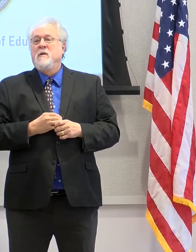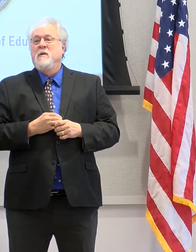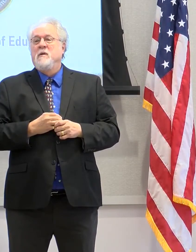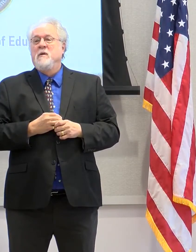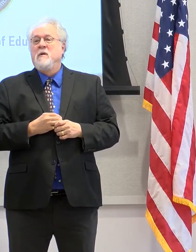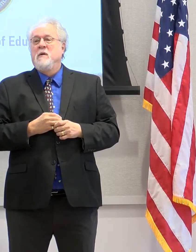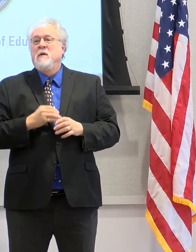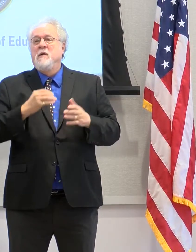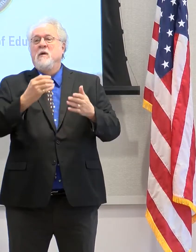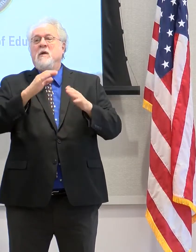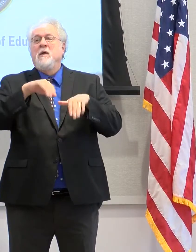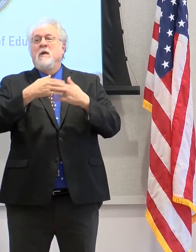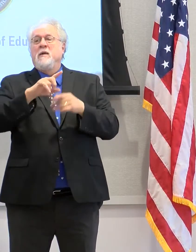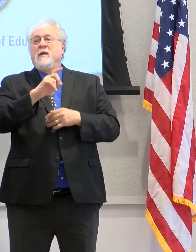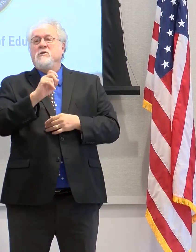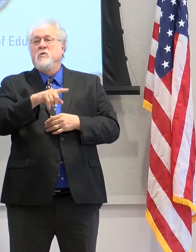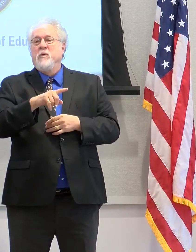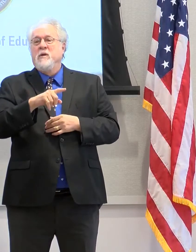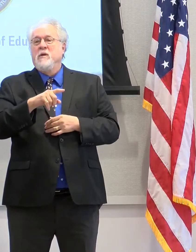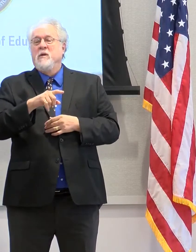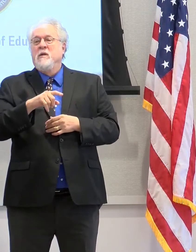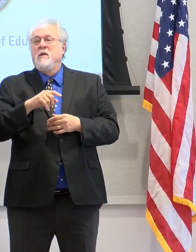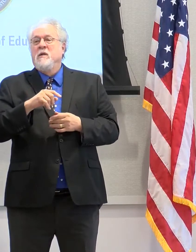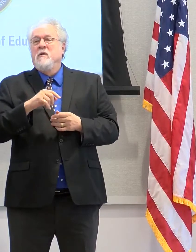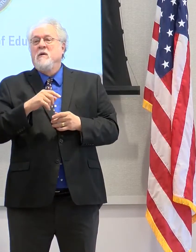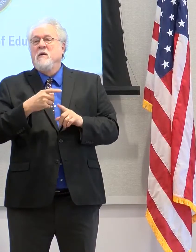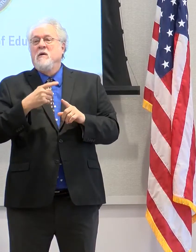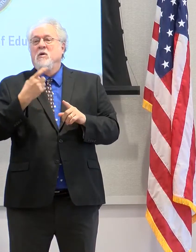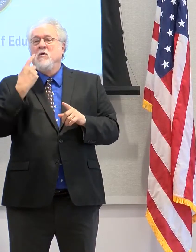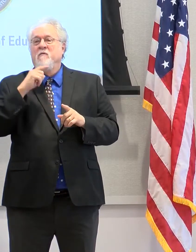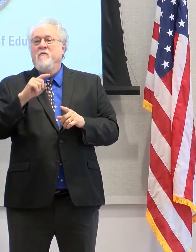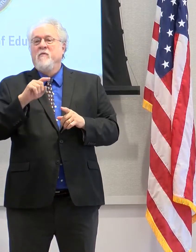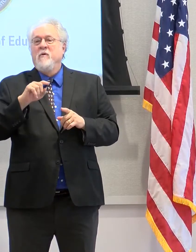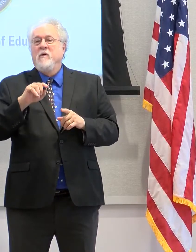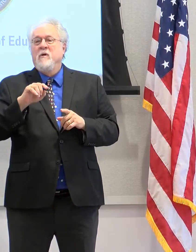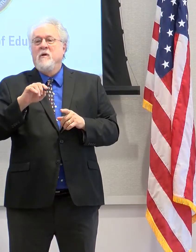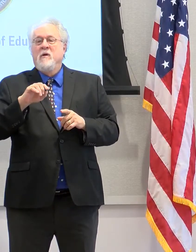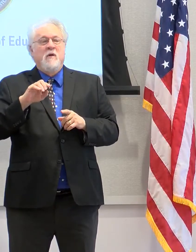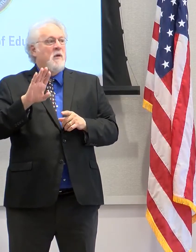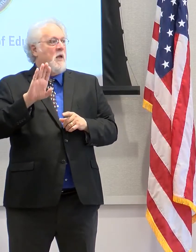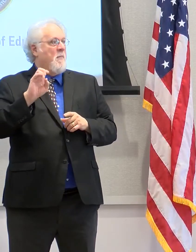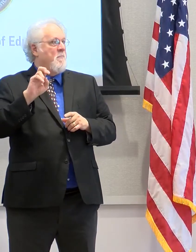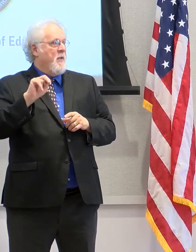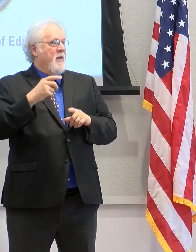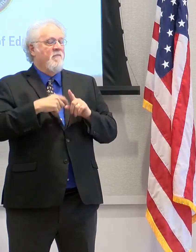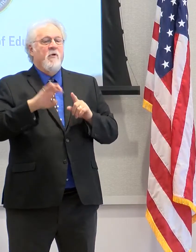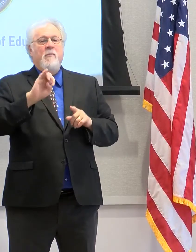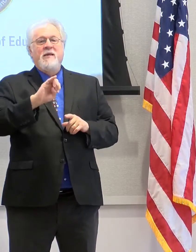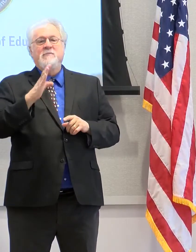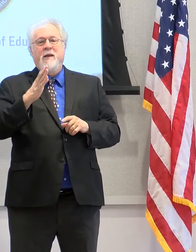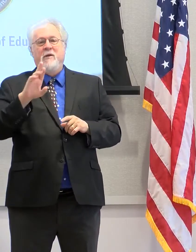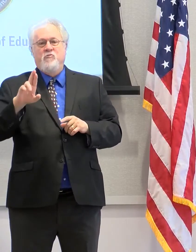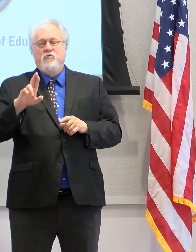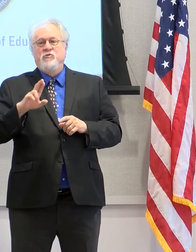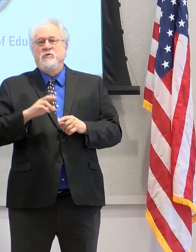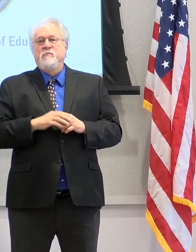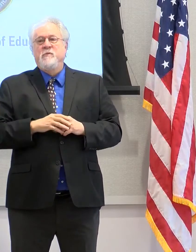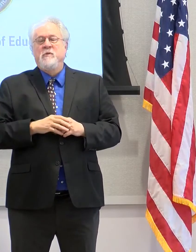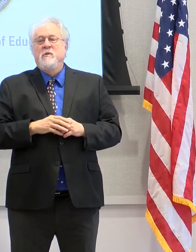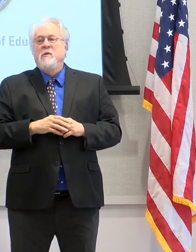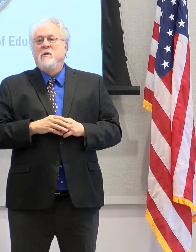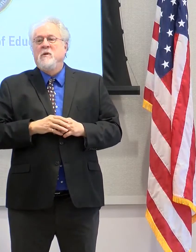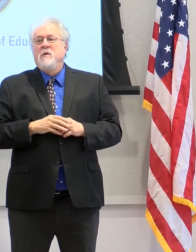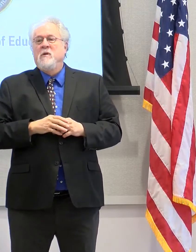So our next question has come in, and it is for Mr. Ben the Case from the EBR school system.